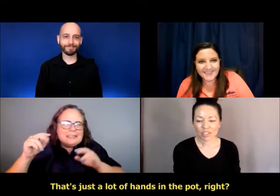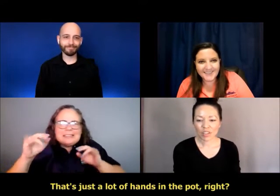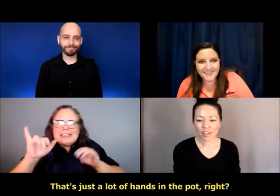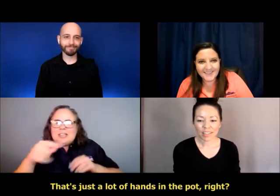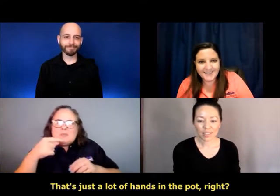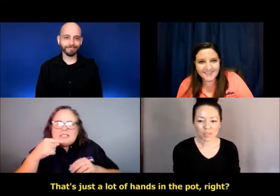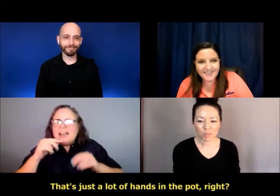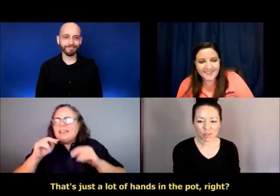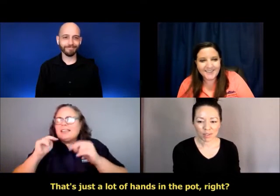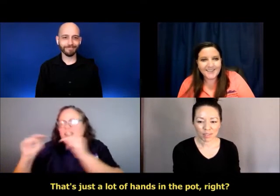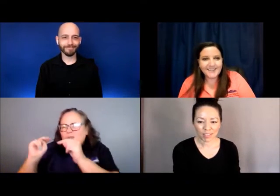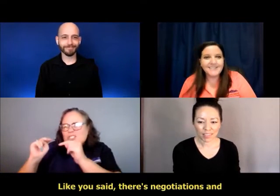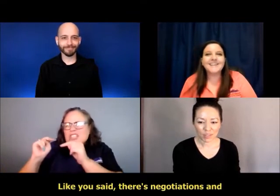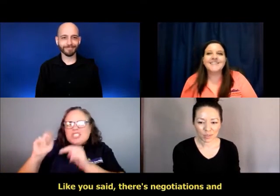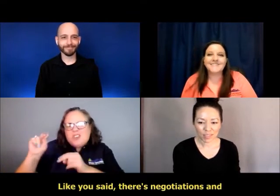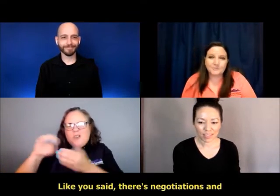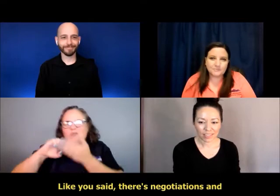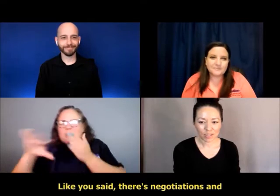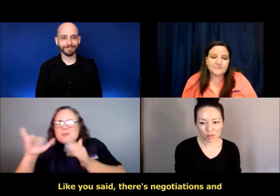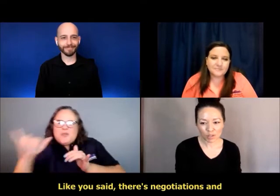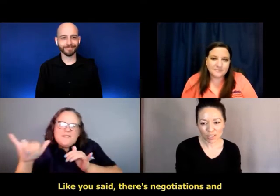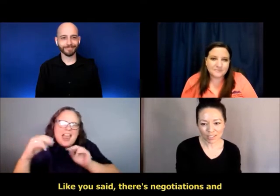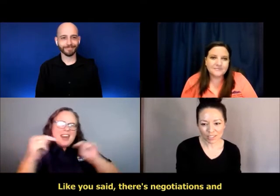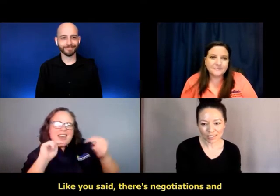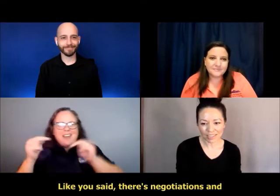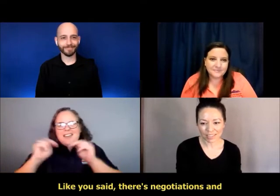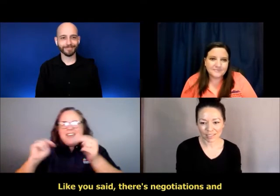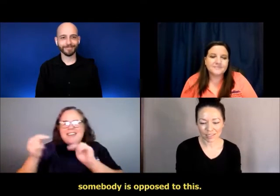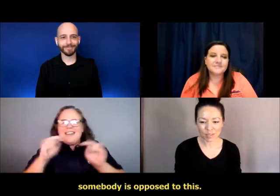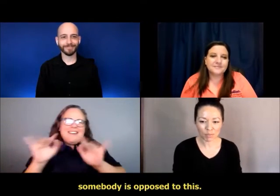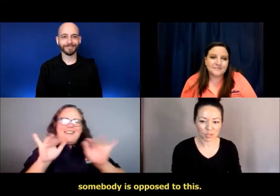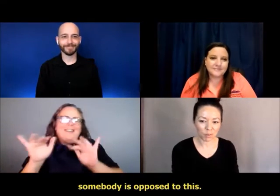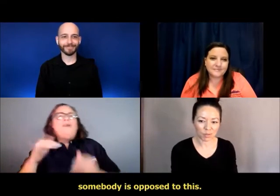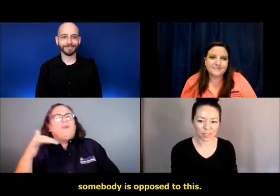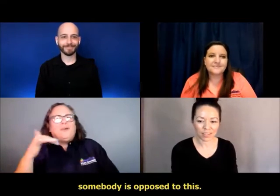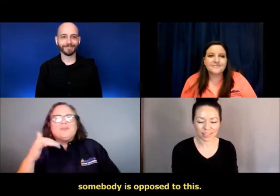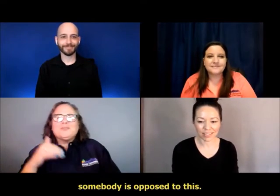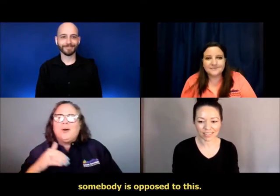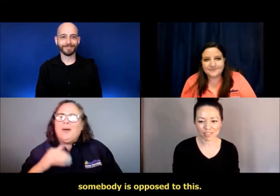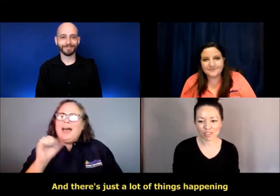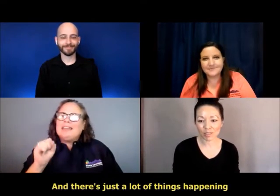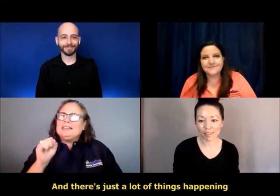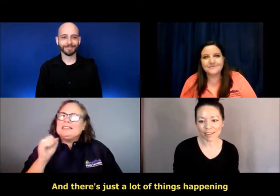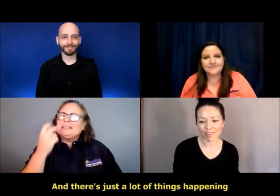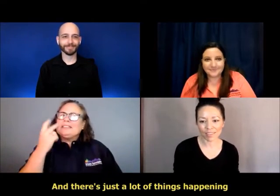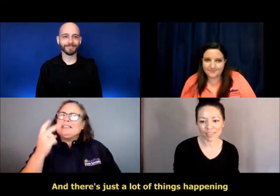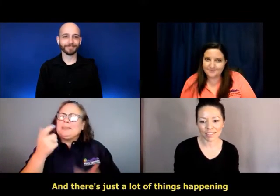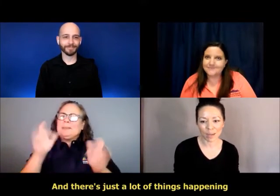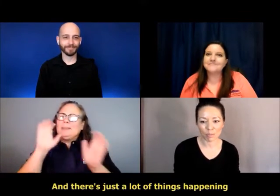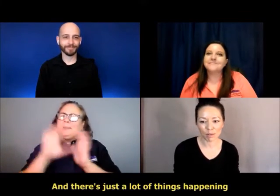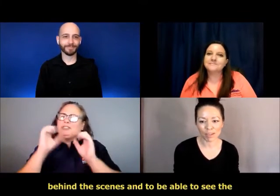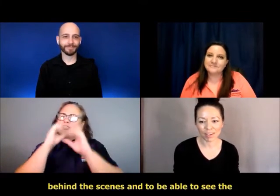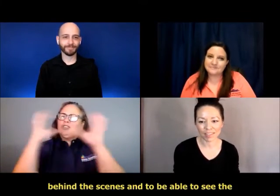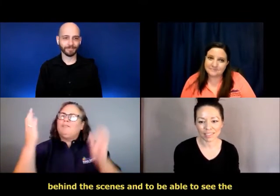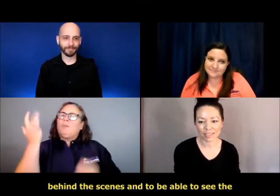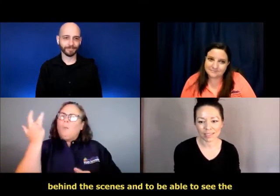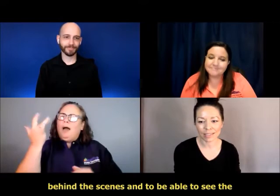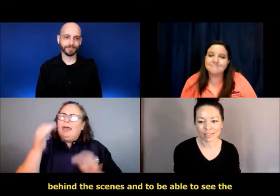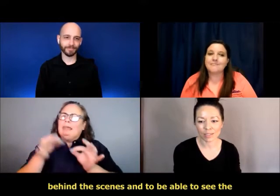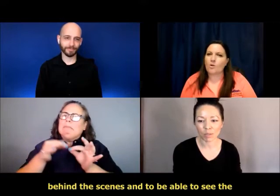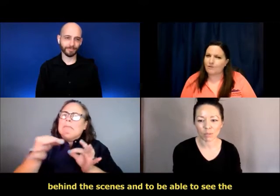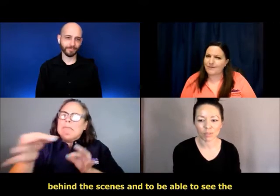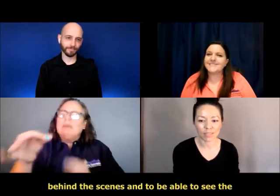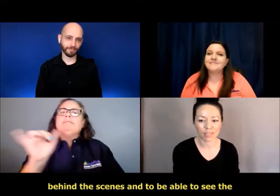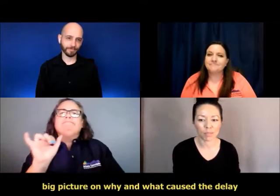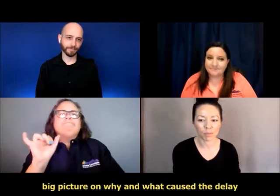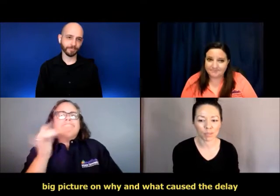There's just a lot of hands in the pot, right? Like you said, there's negotiations and somebody's opposed to this. And there's just a lot of things happening behind the scenes.